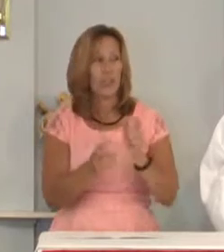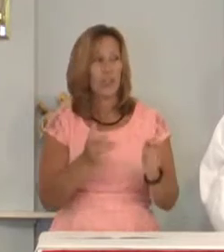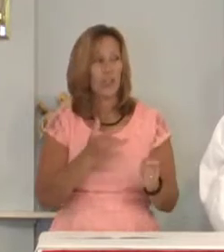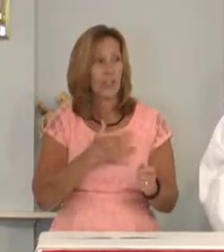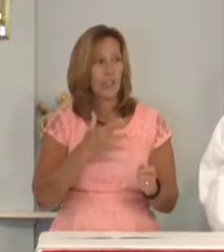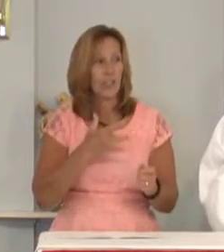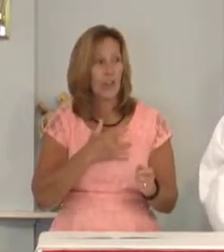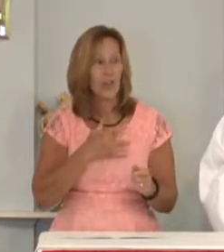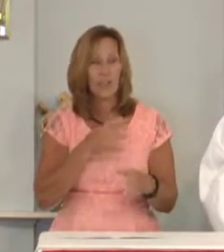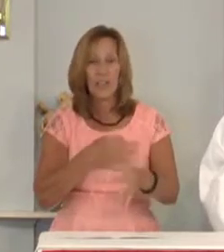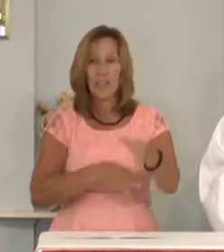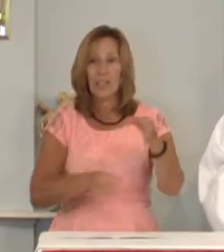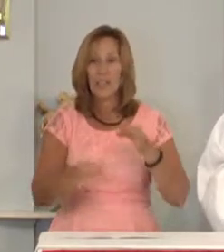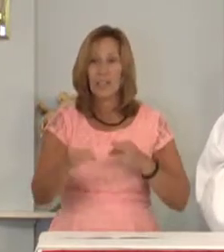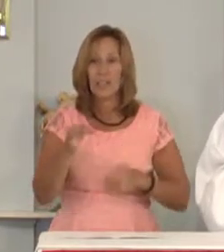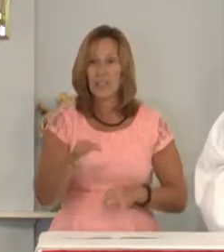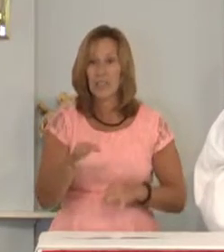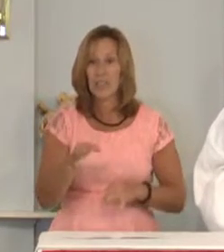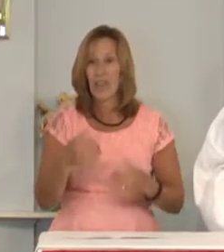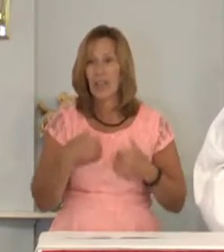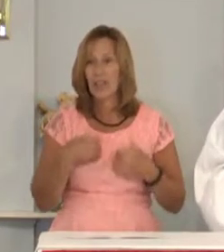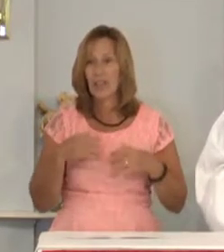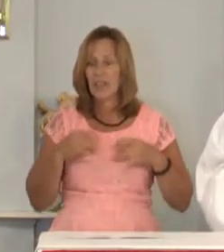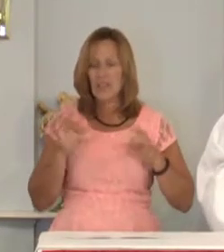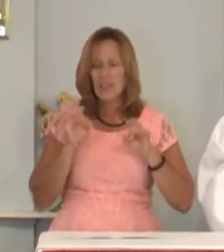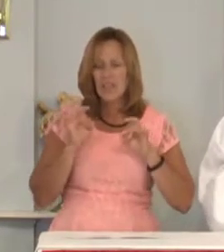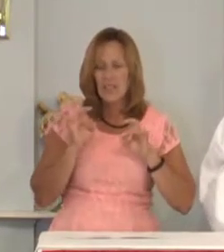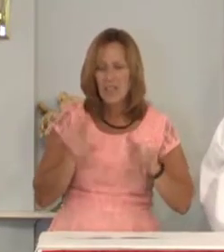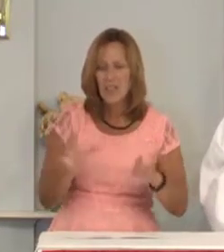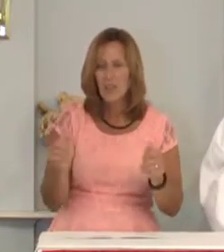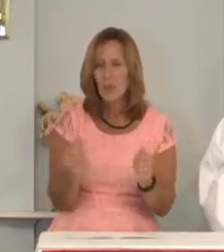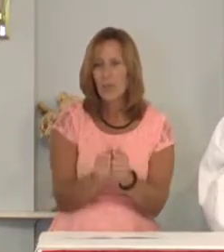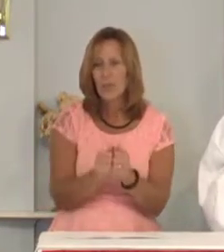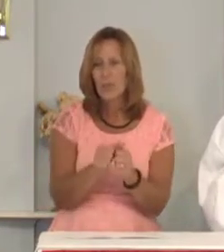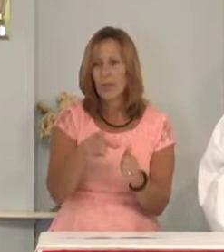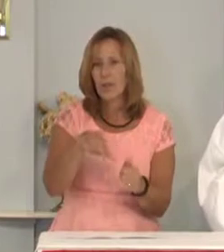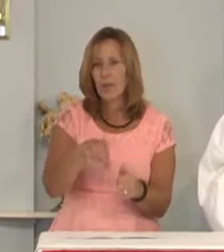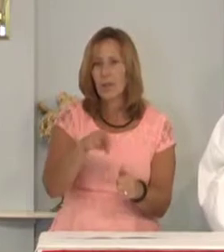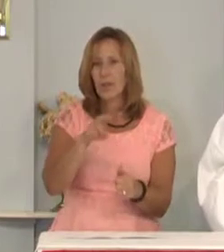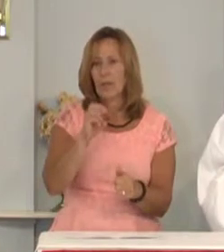and instead of whipping up hatred among Protestants